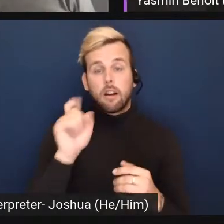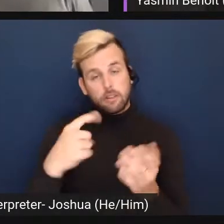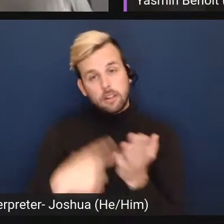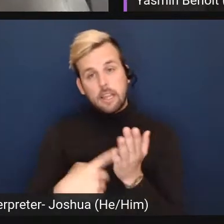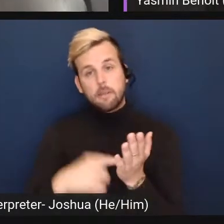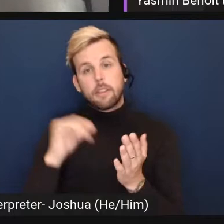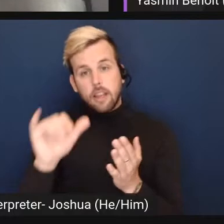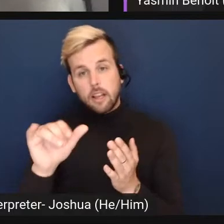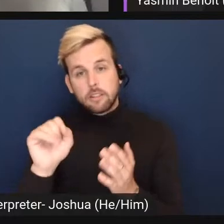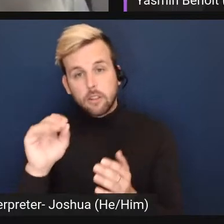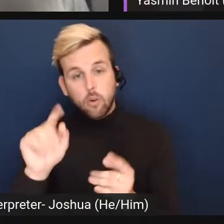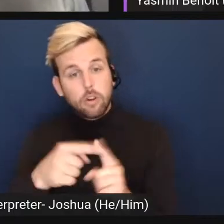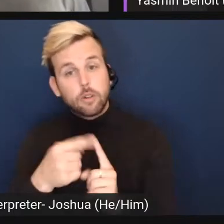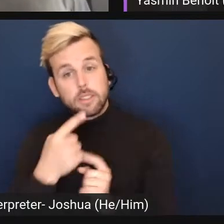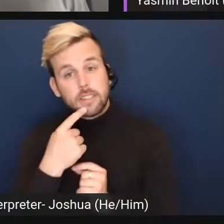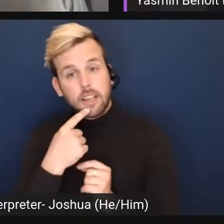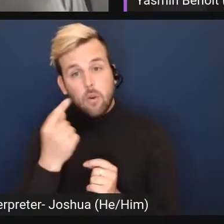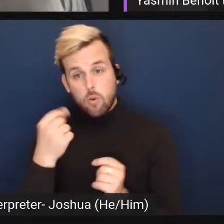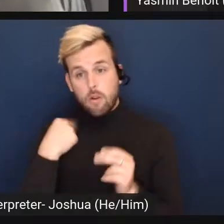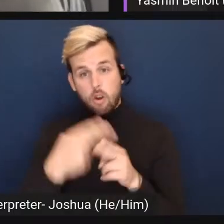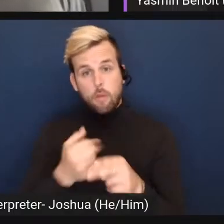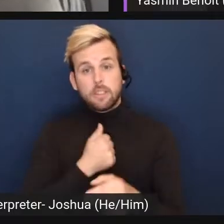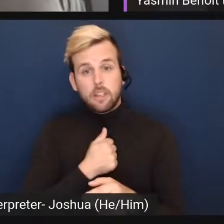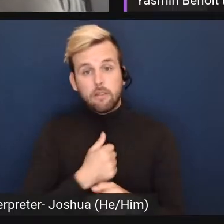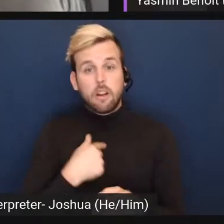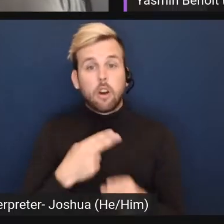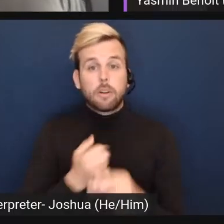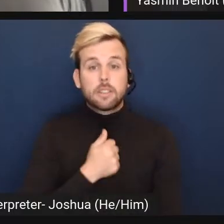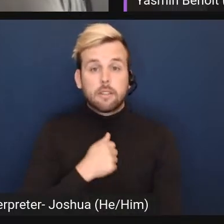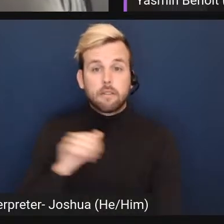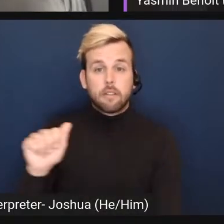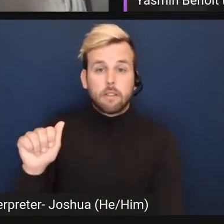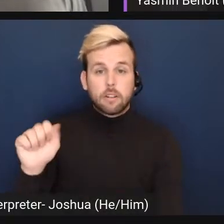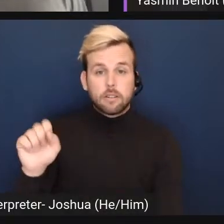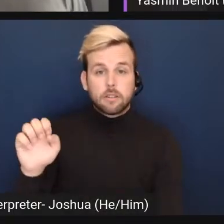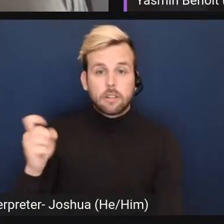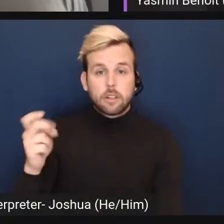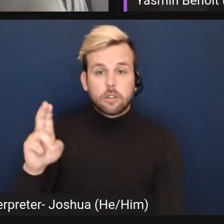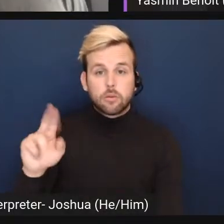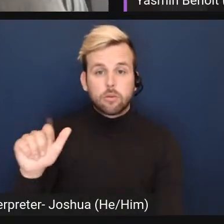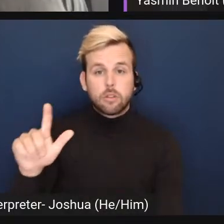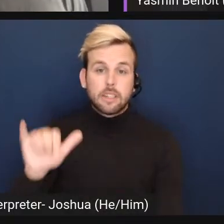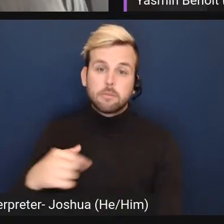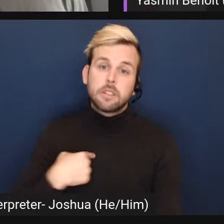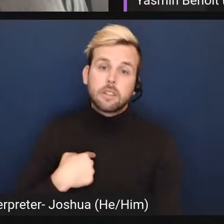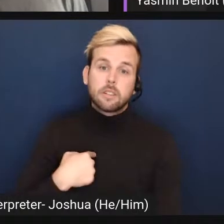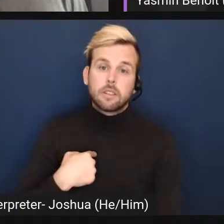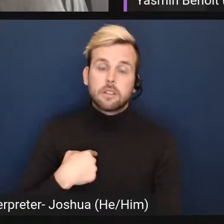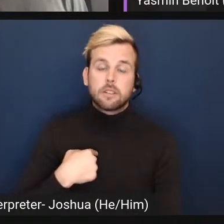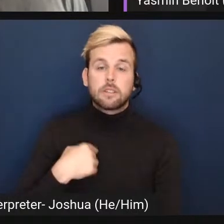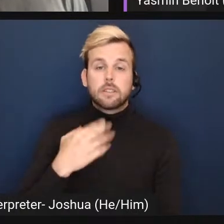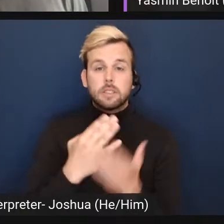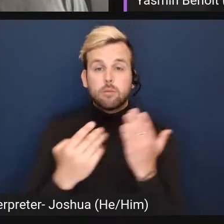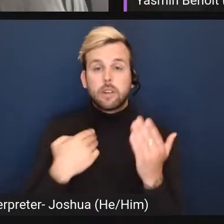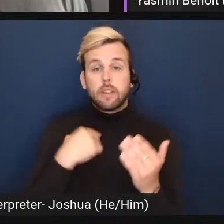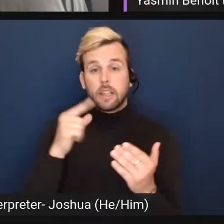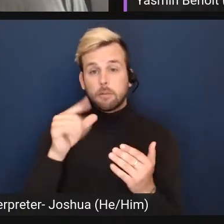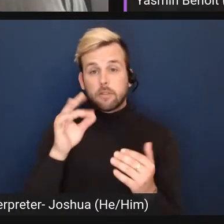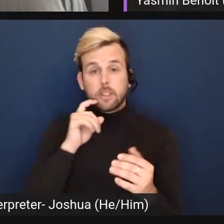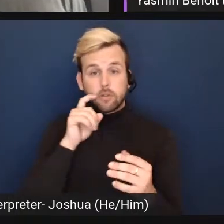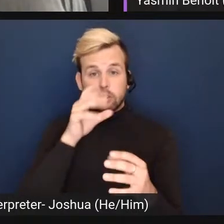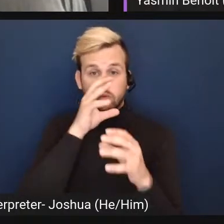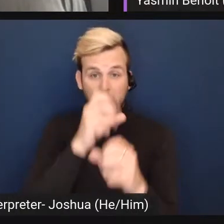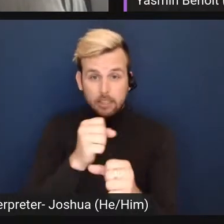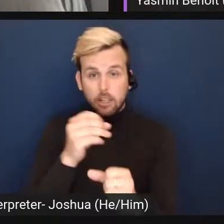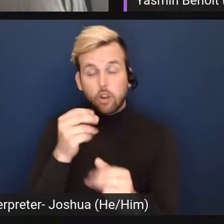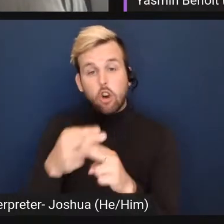So when you say, what do I call myself? I would just call myself asexual because that's what I am. And someone's experiencing a little bit of sexual attraction and calling themselves